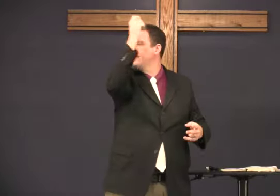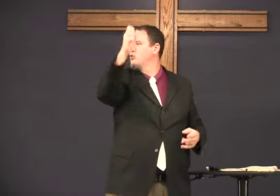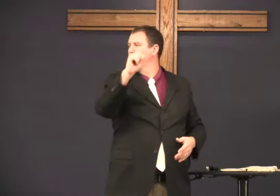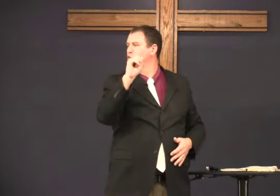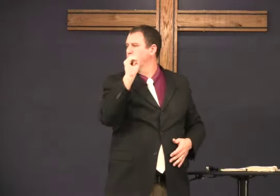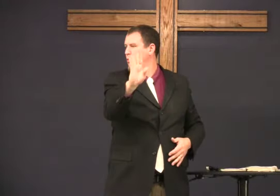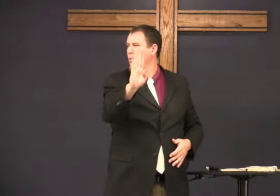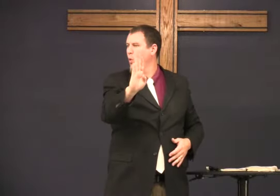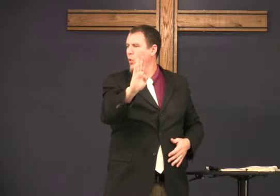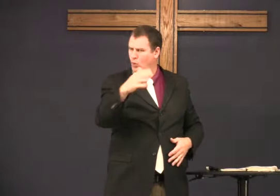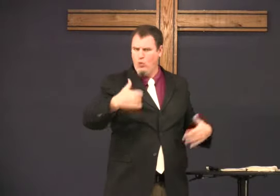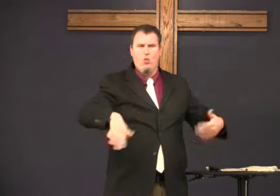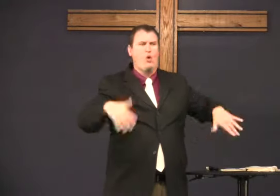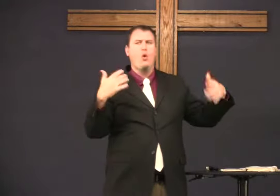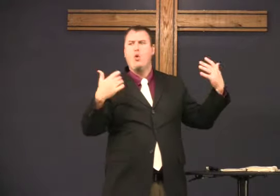They might win the Super Bowl.